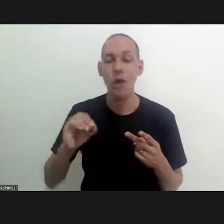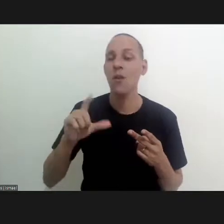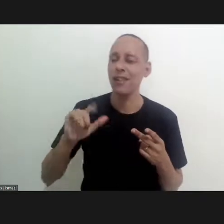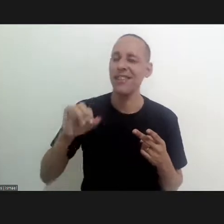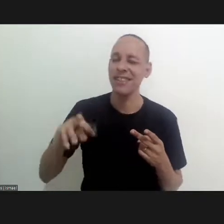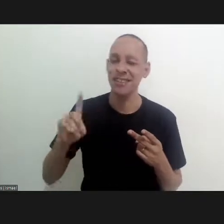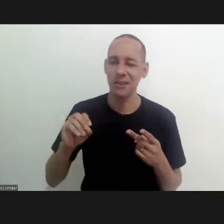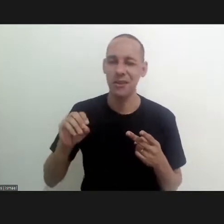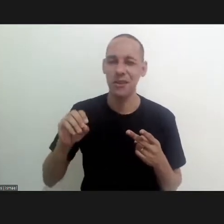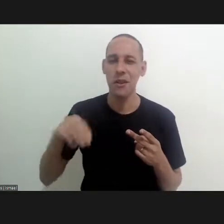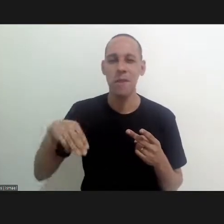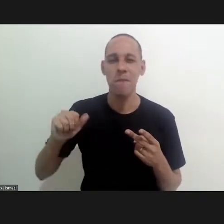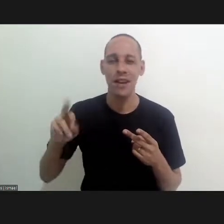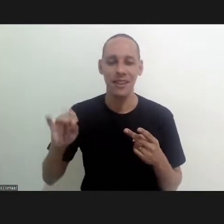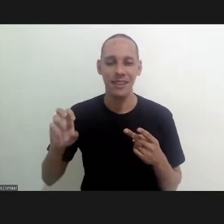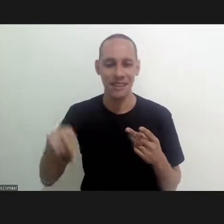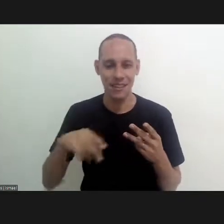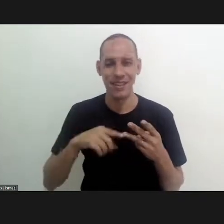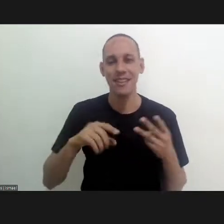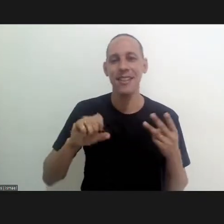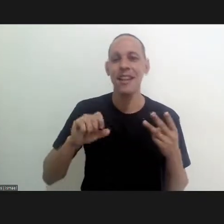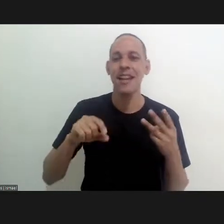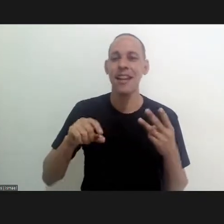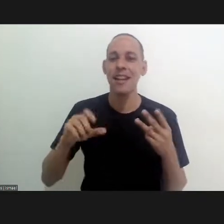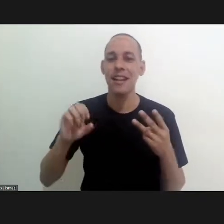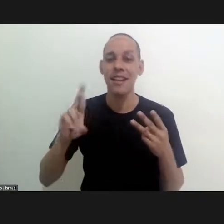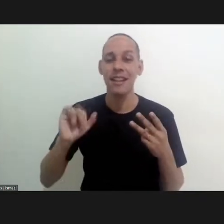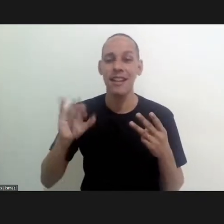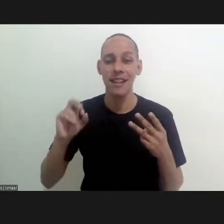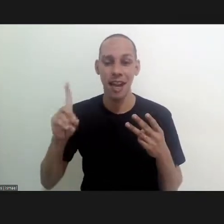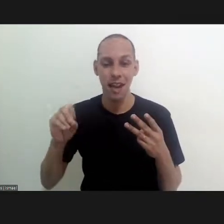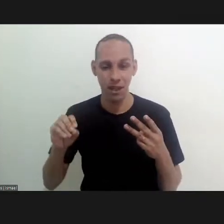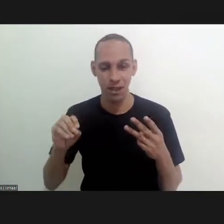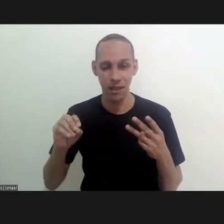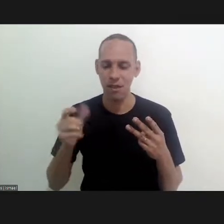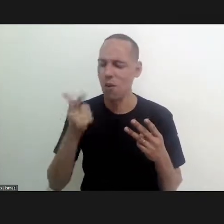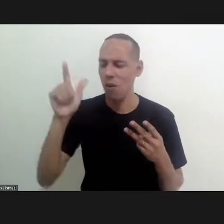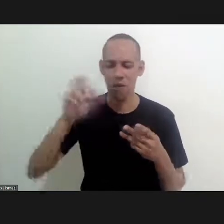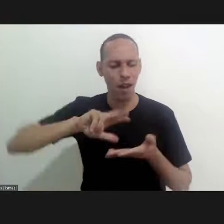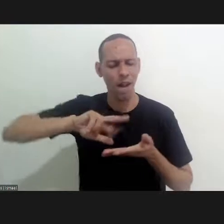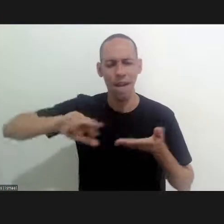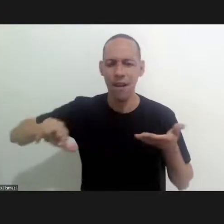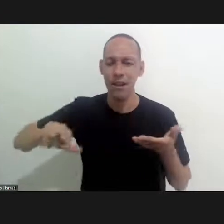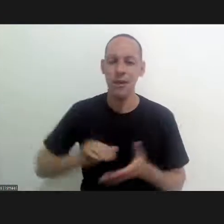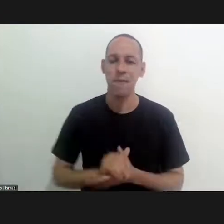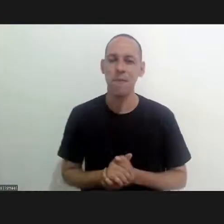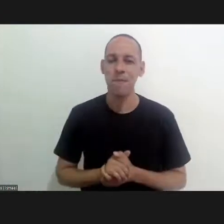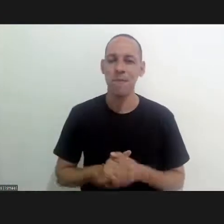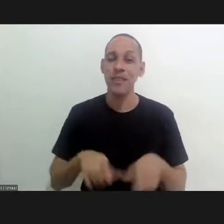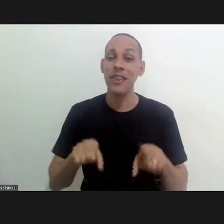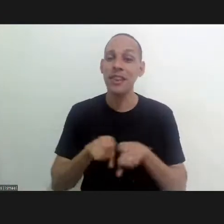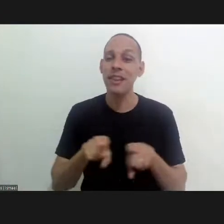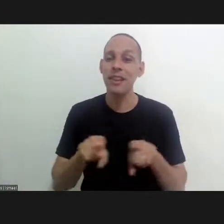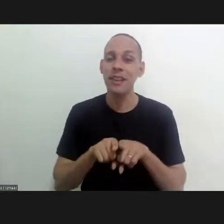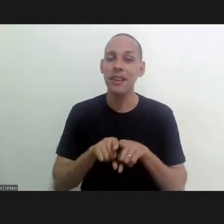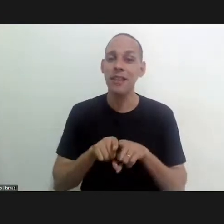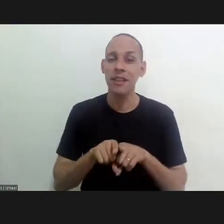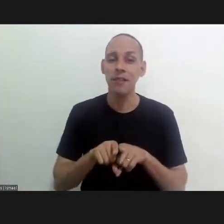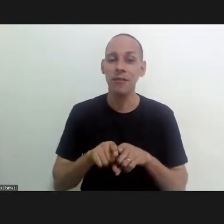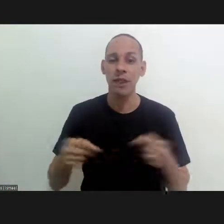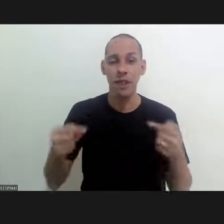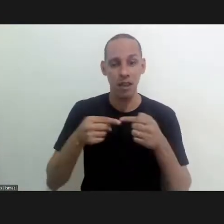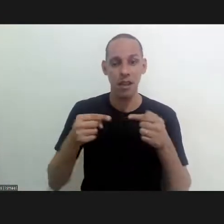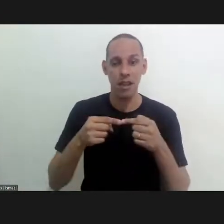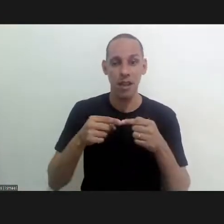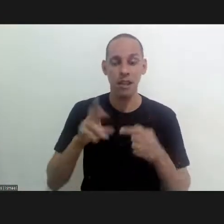Orlindo Marcins Filho and Ricardo Gazzinelli amongst many others. I'd also like to highlight in